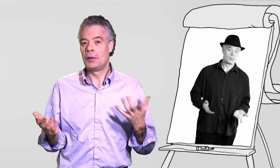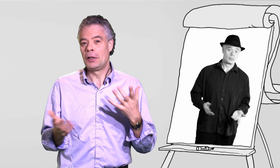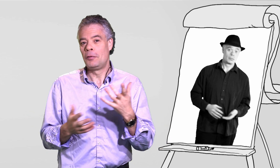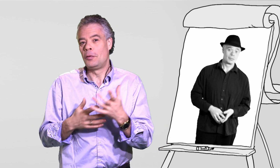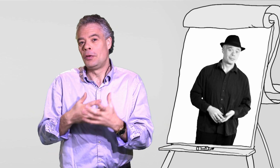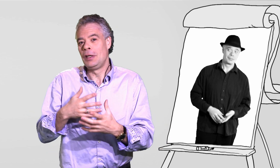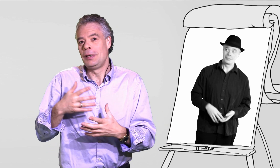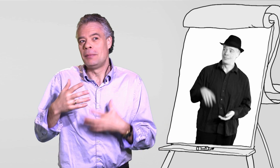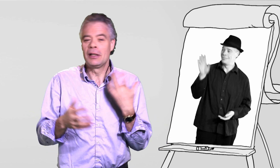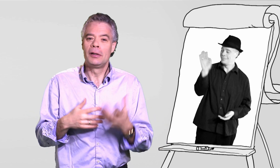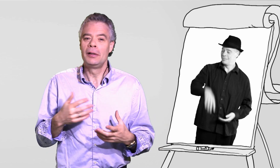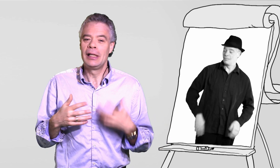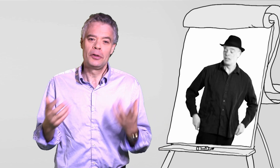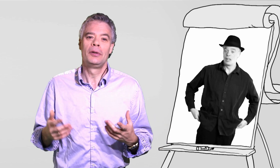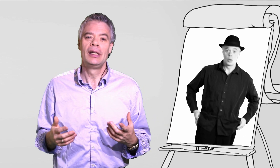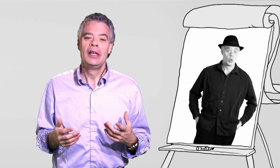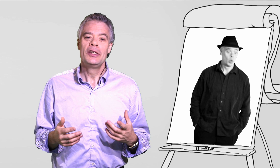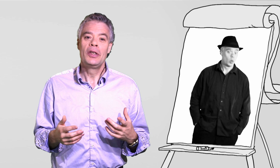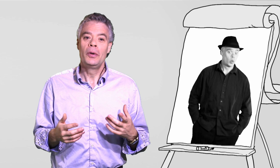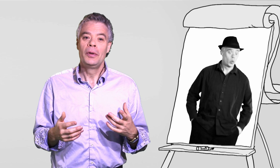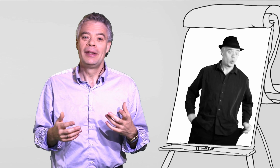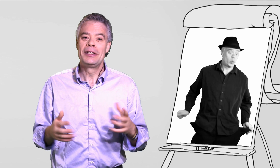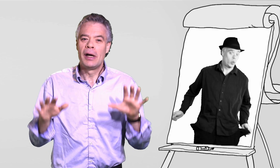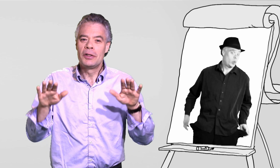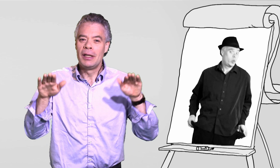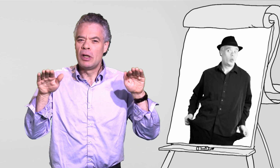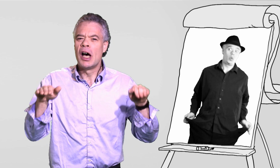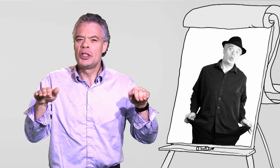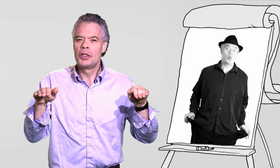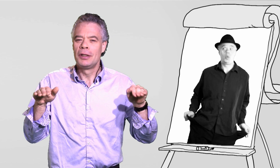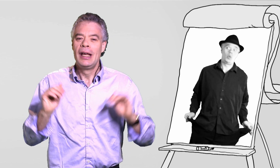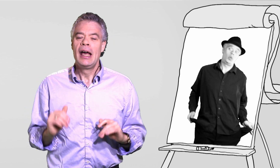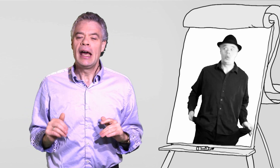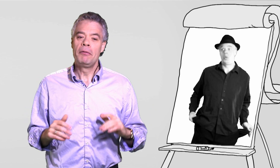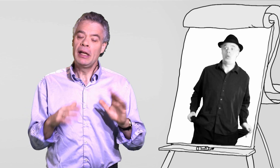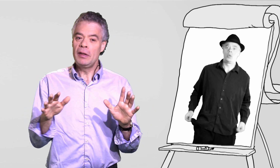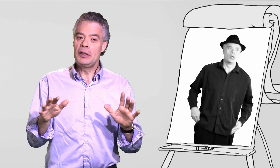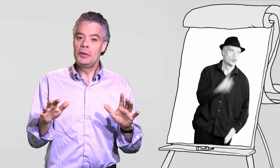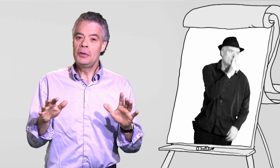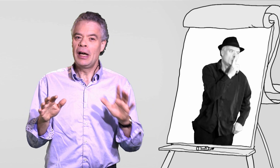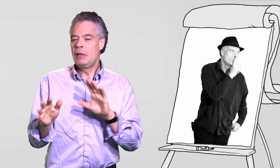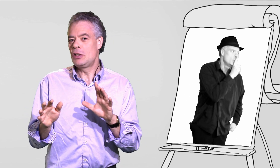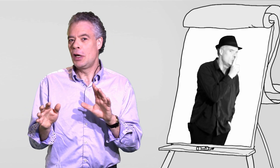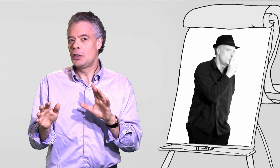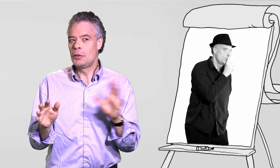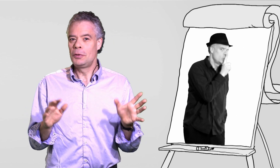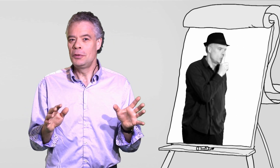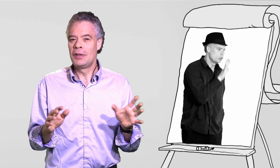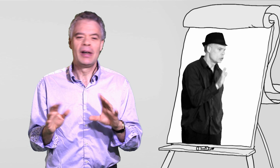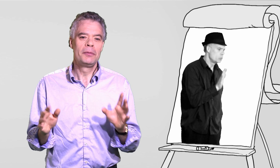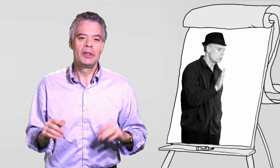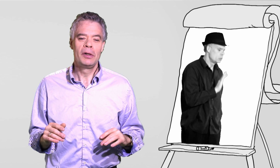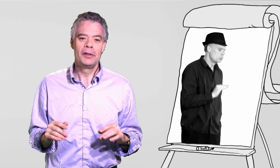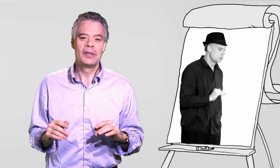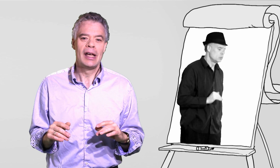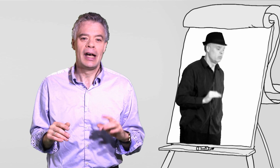for the medical industry. So they try to keep it harsh. And whenever they do a research to prove